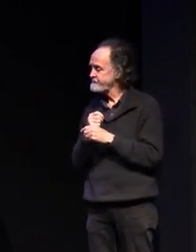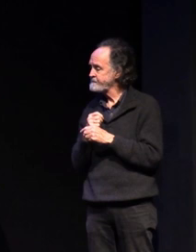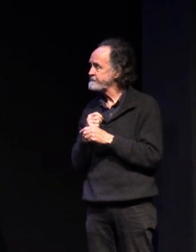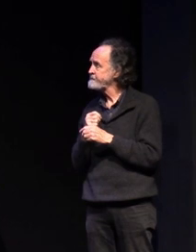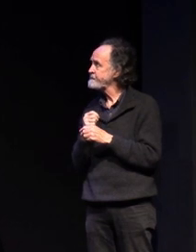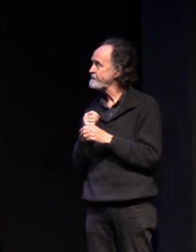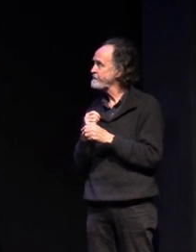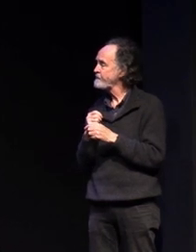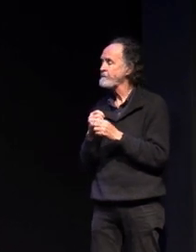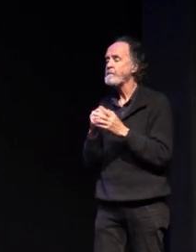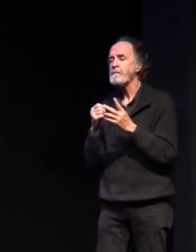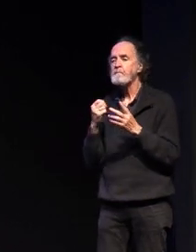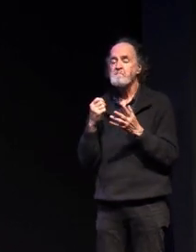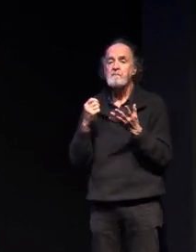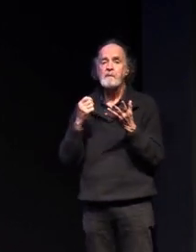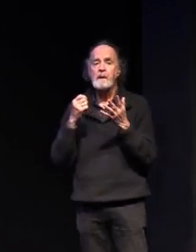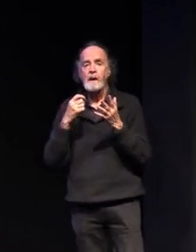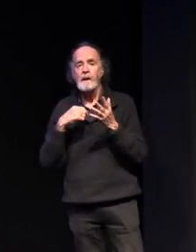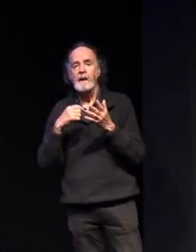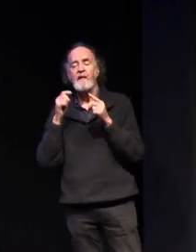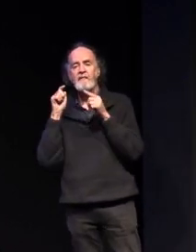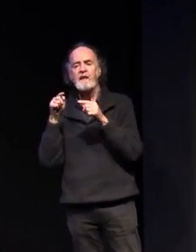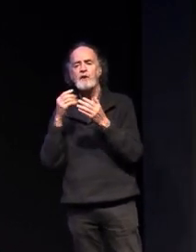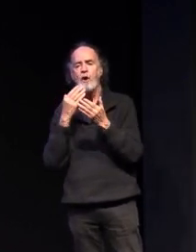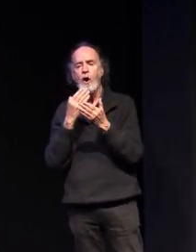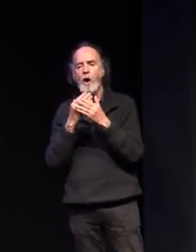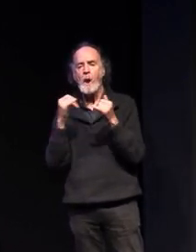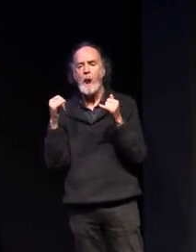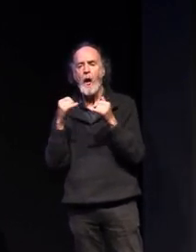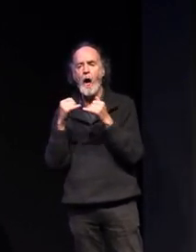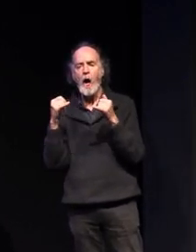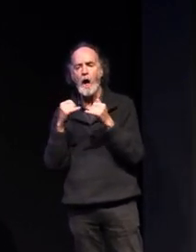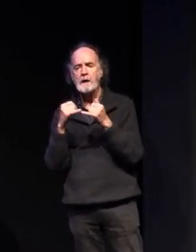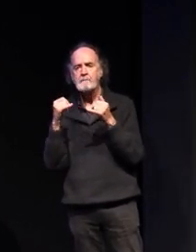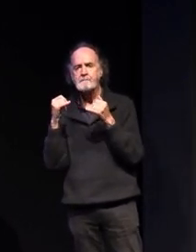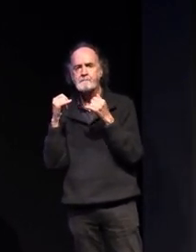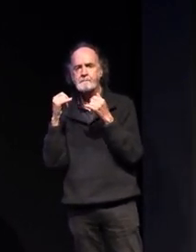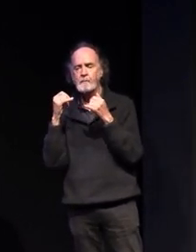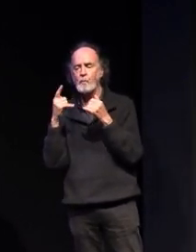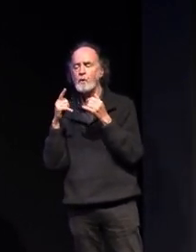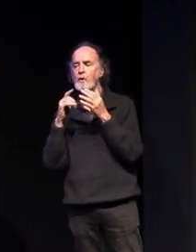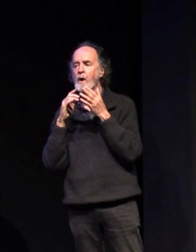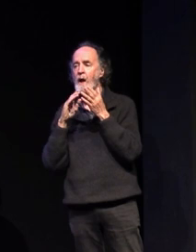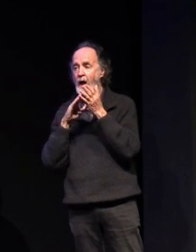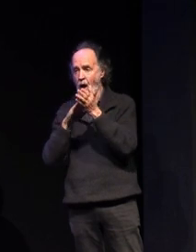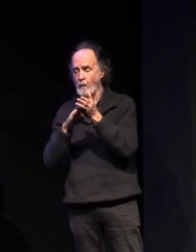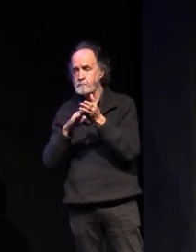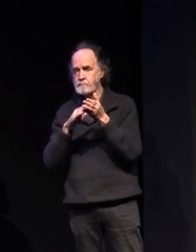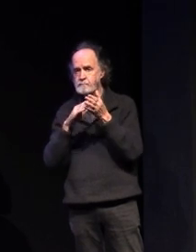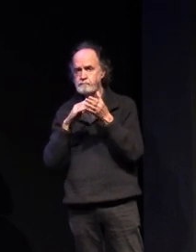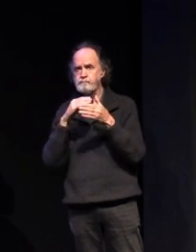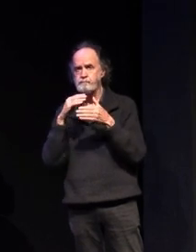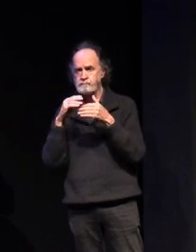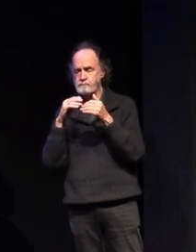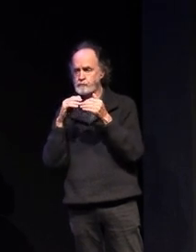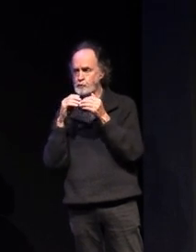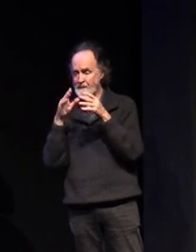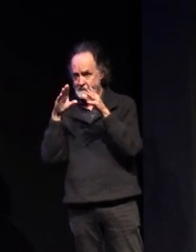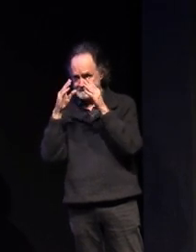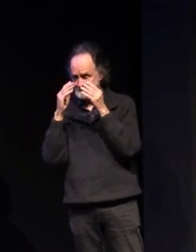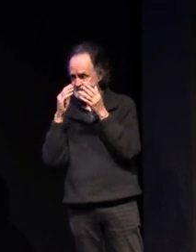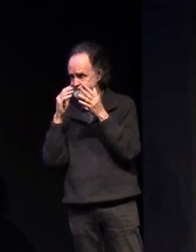so as i mentioned these online systems will connect through the information provided from your seven to ten college all of our